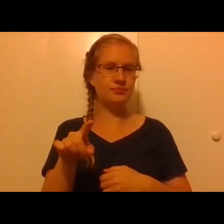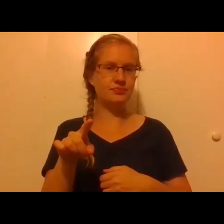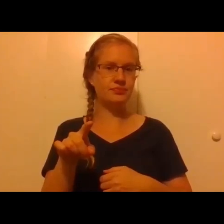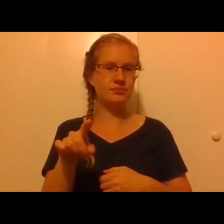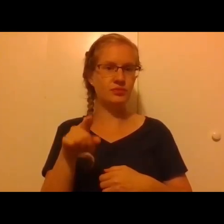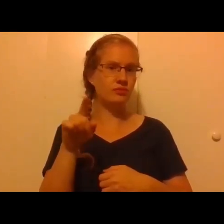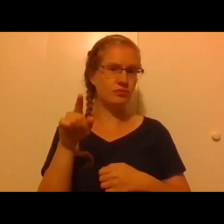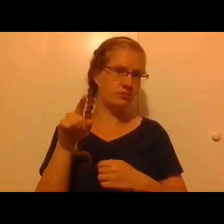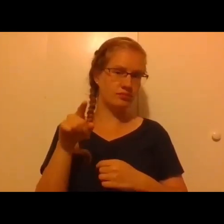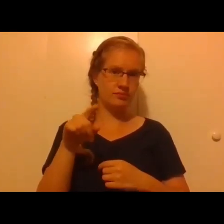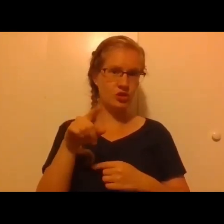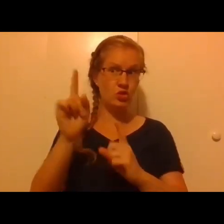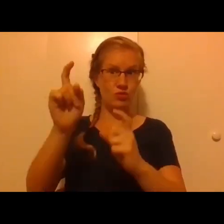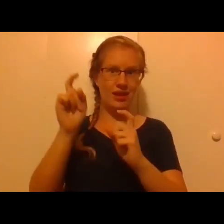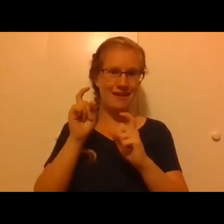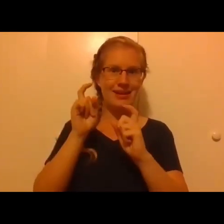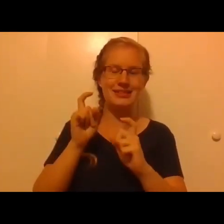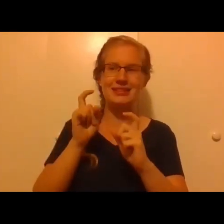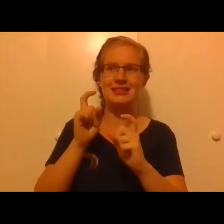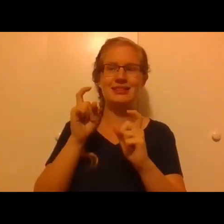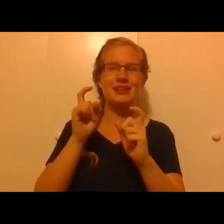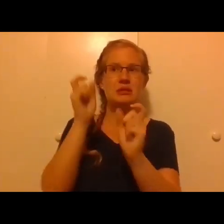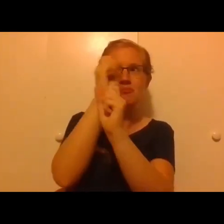You gave us a constellation of pictures. You gave us